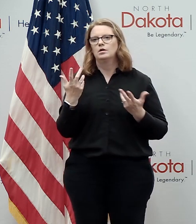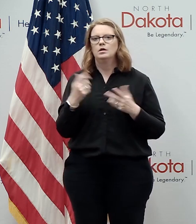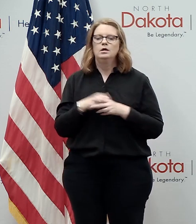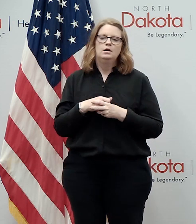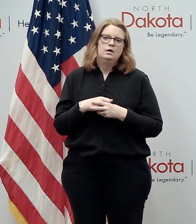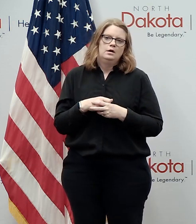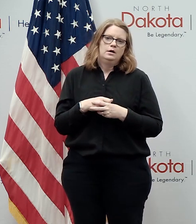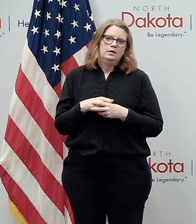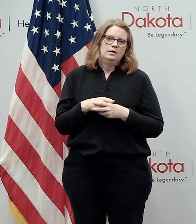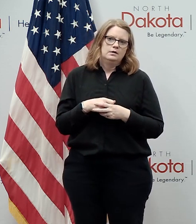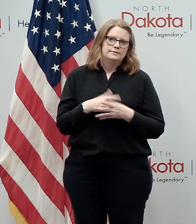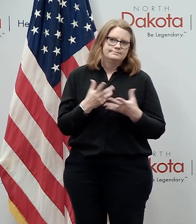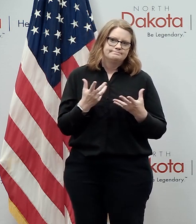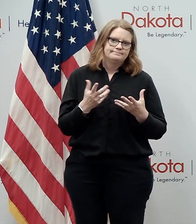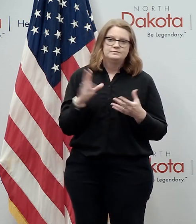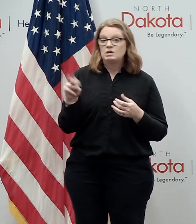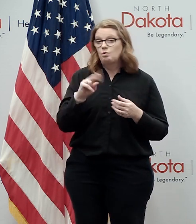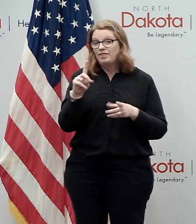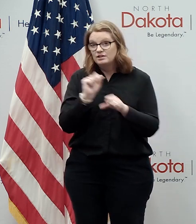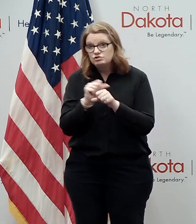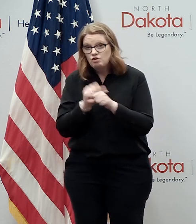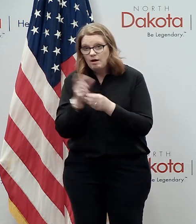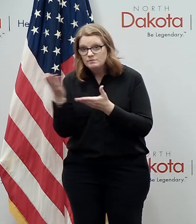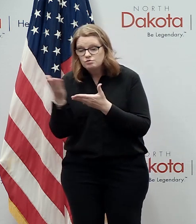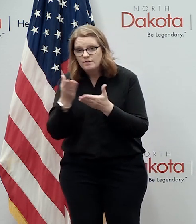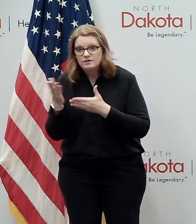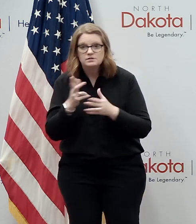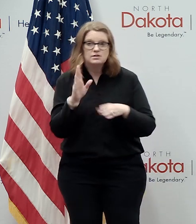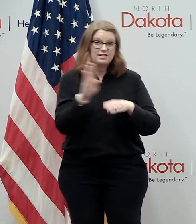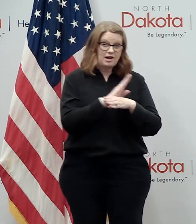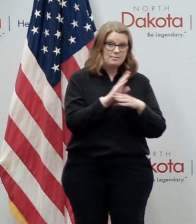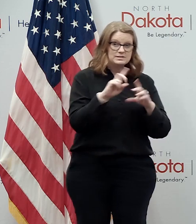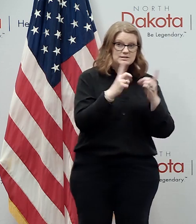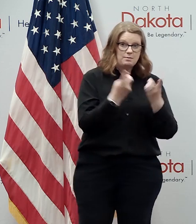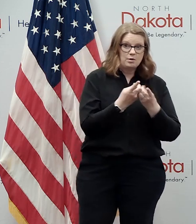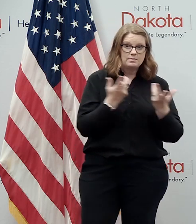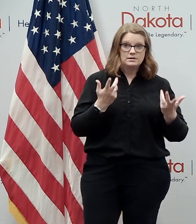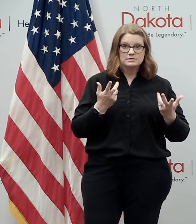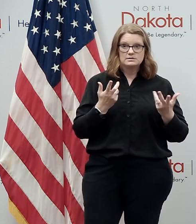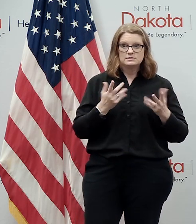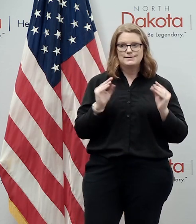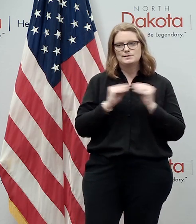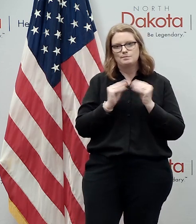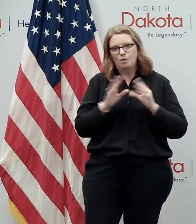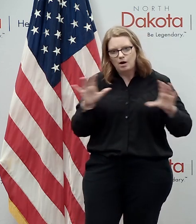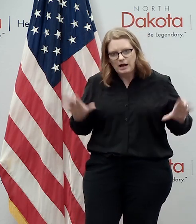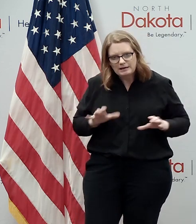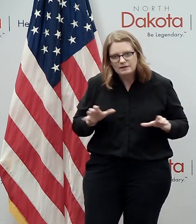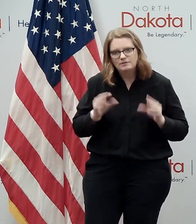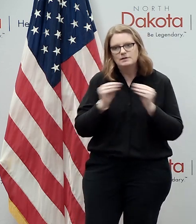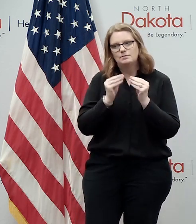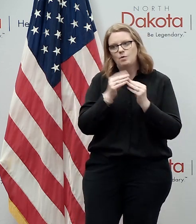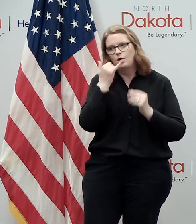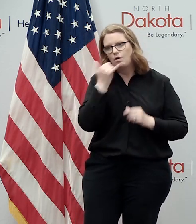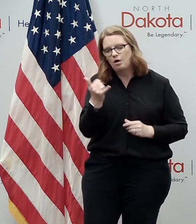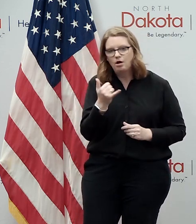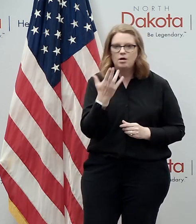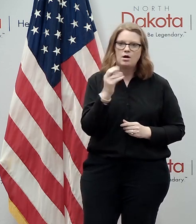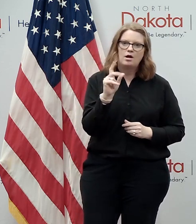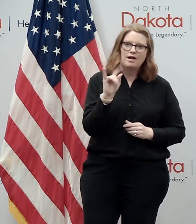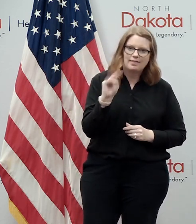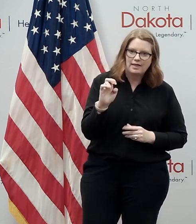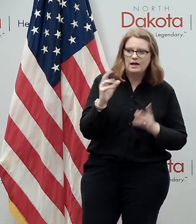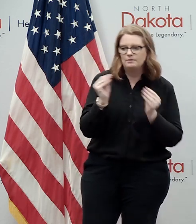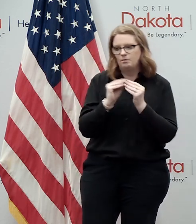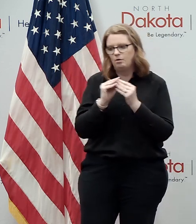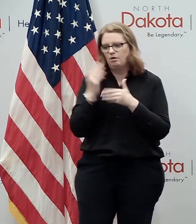department of the north dakota job service or the commerce department there have been more activity more calls you know more hotline more transactions